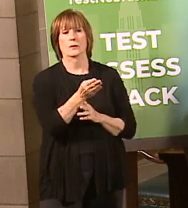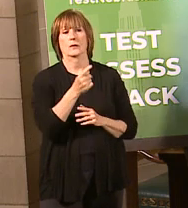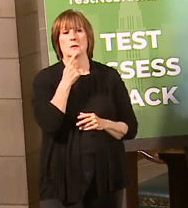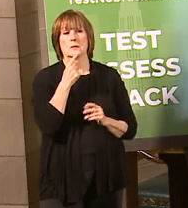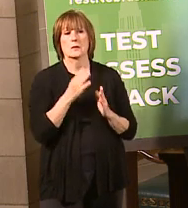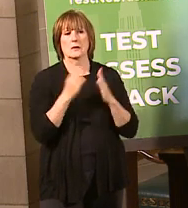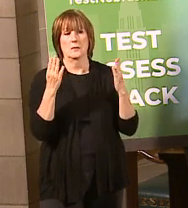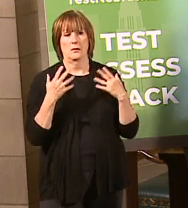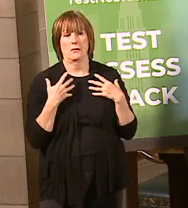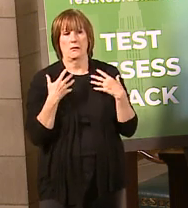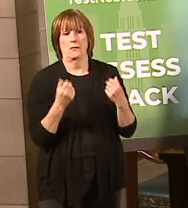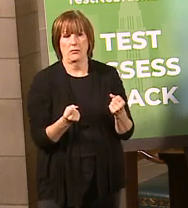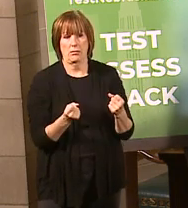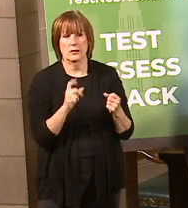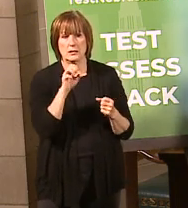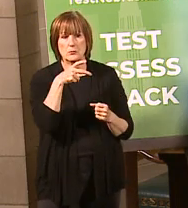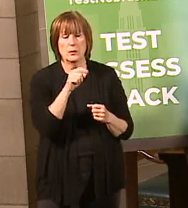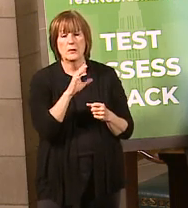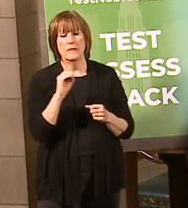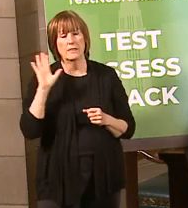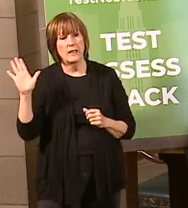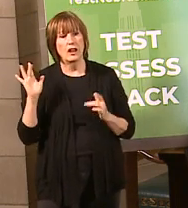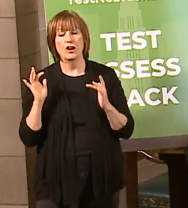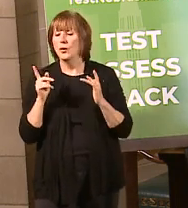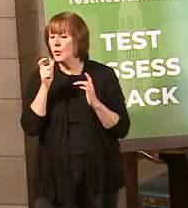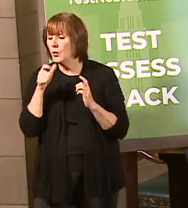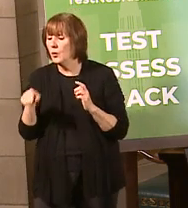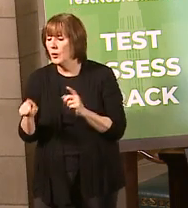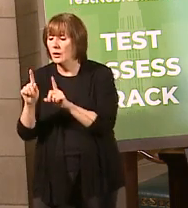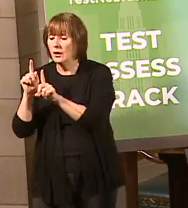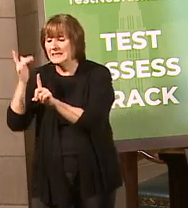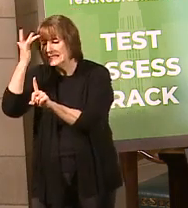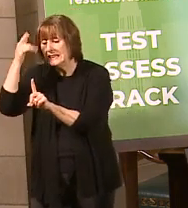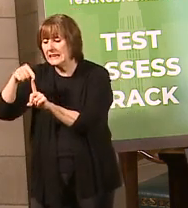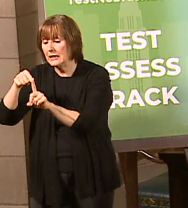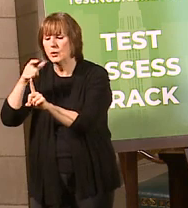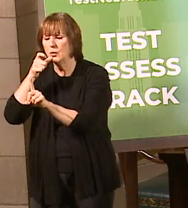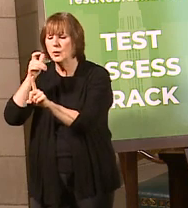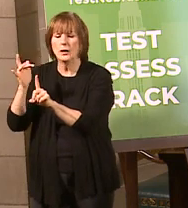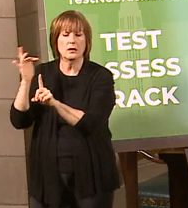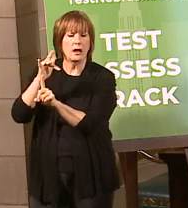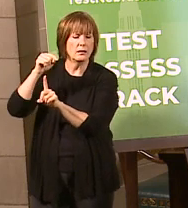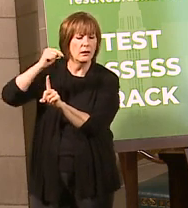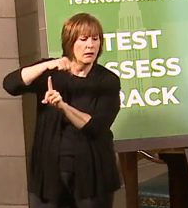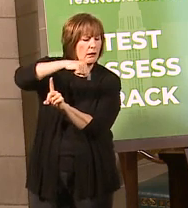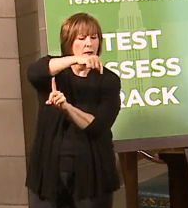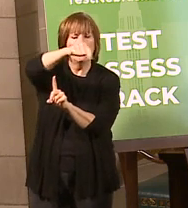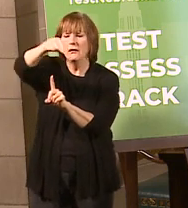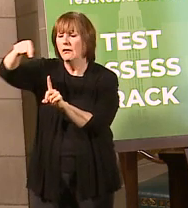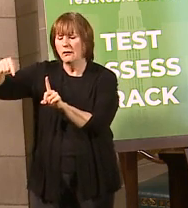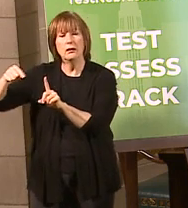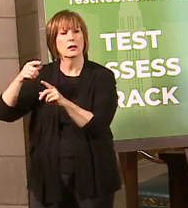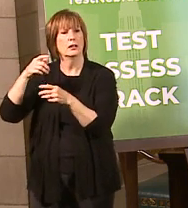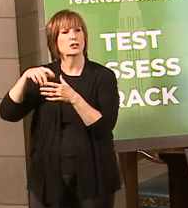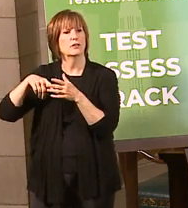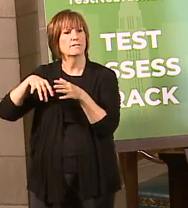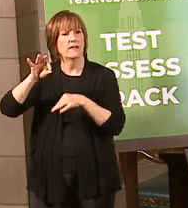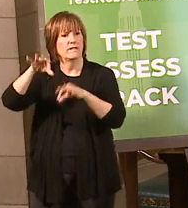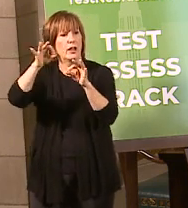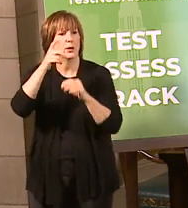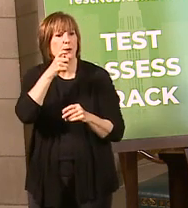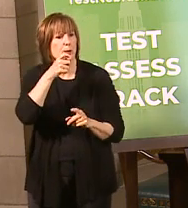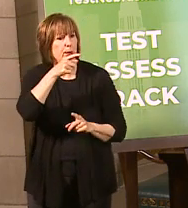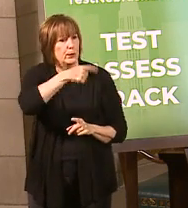health departments and our contact tracing. So that is how when somebody gets identified as being COVID positive or coronavirus positive,